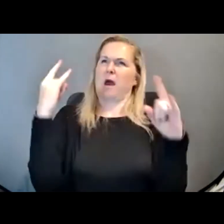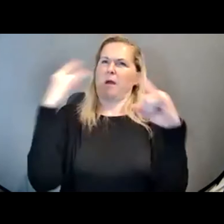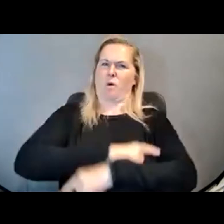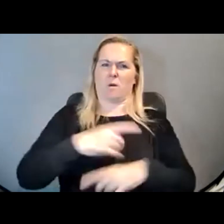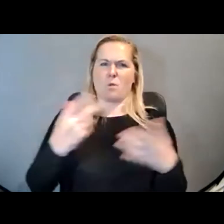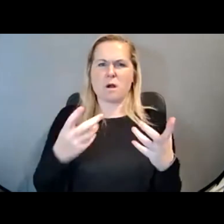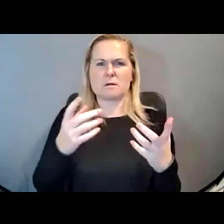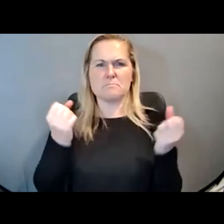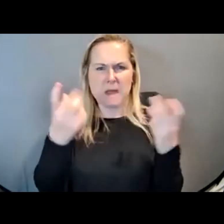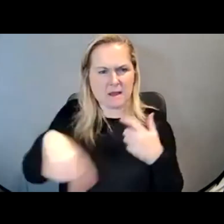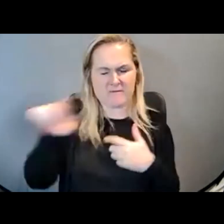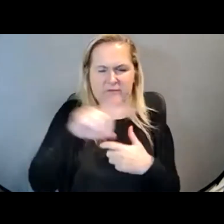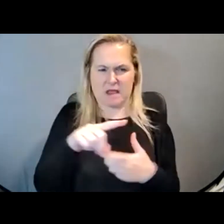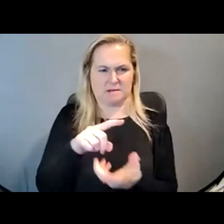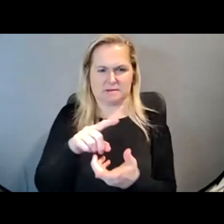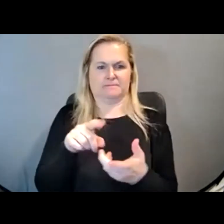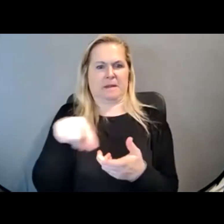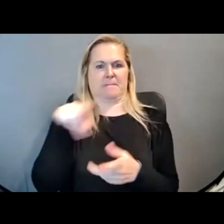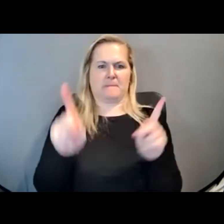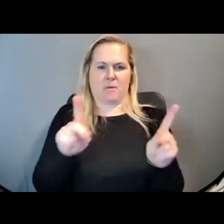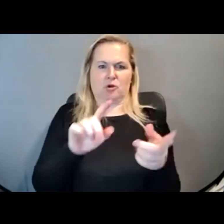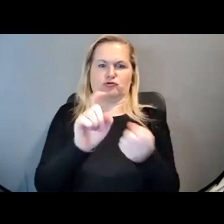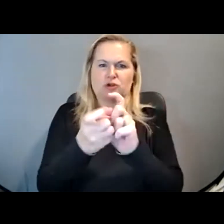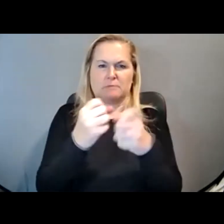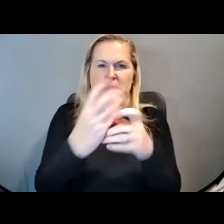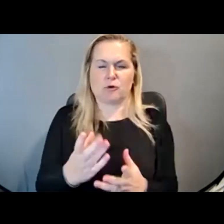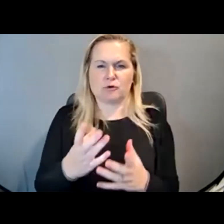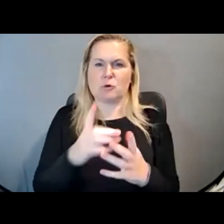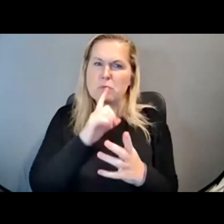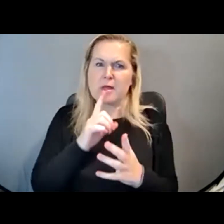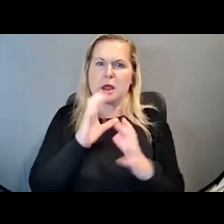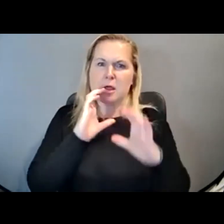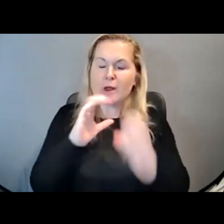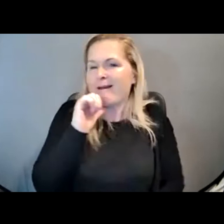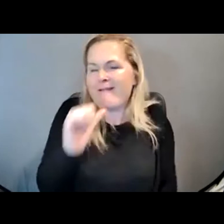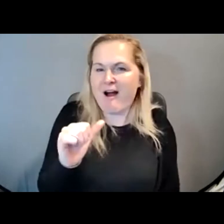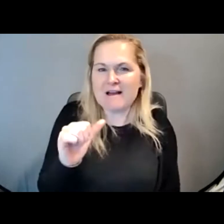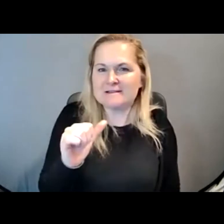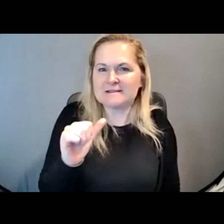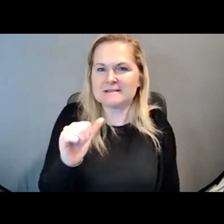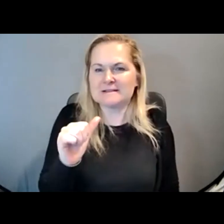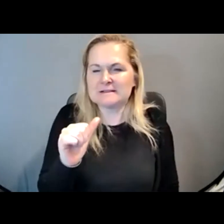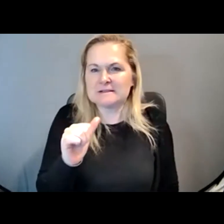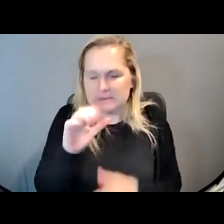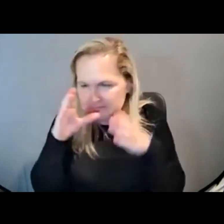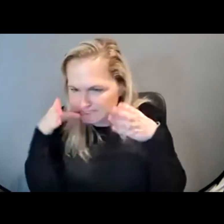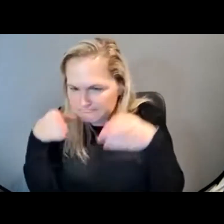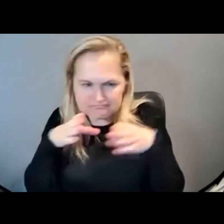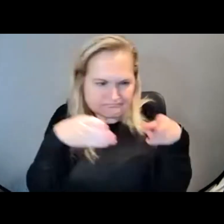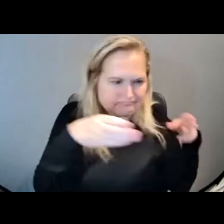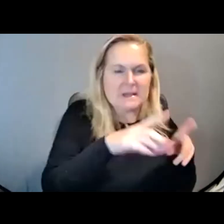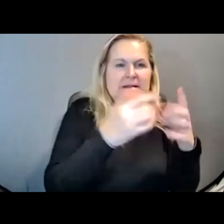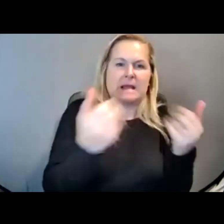many of these change makers were talking to one another. And so with Life Ventures, I would really like to see